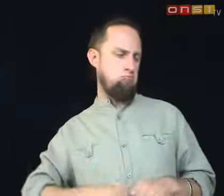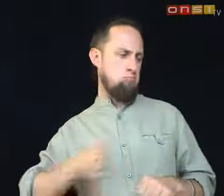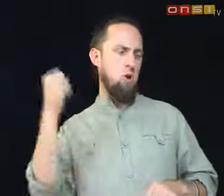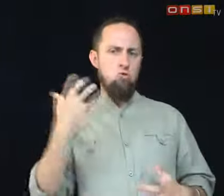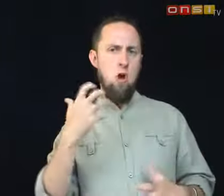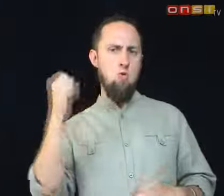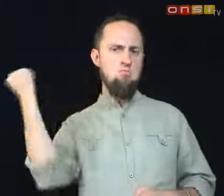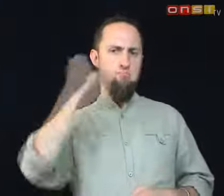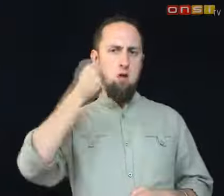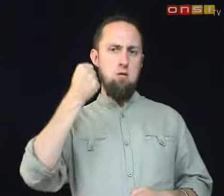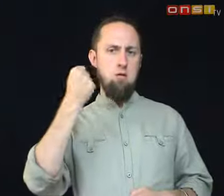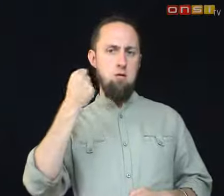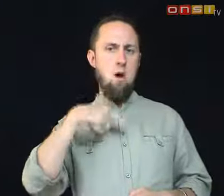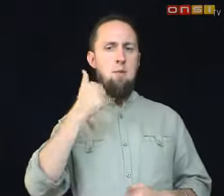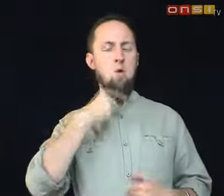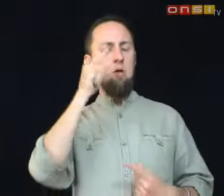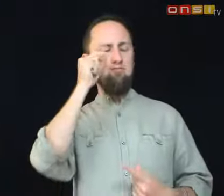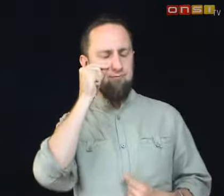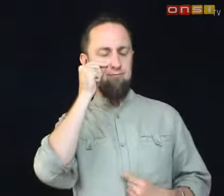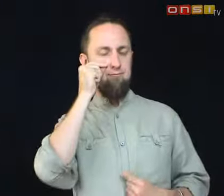Good job. Good job.